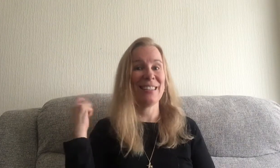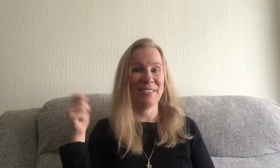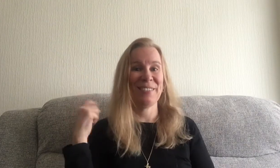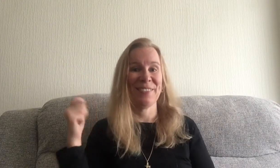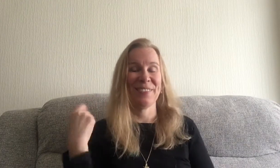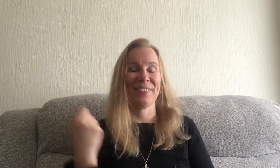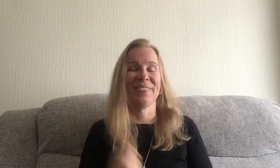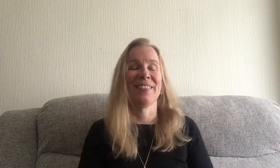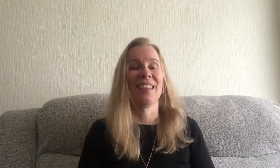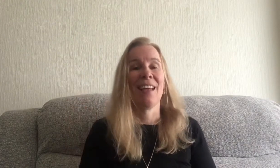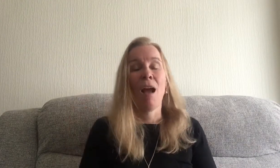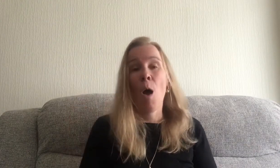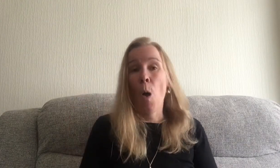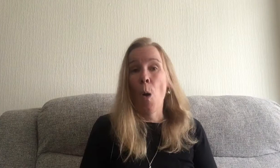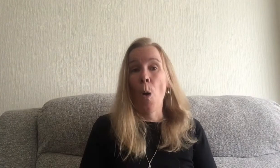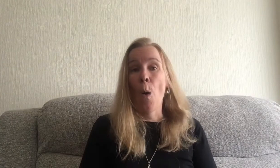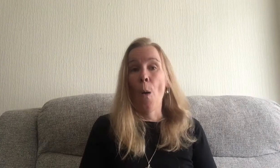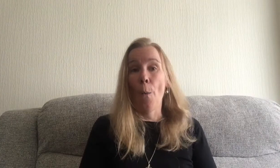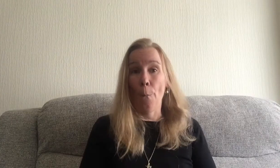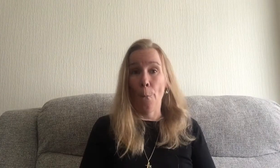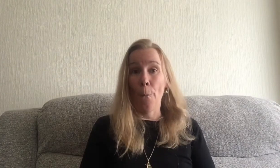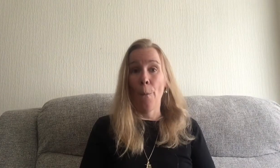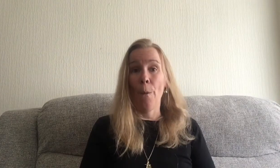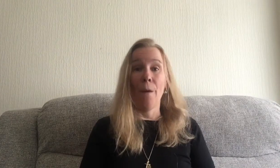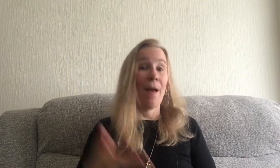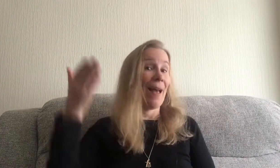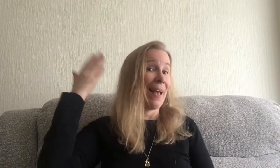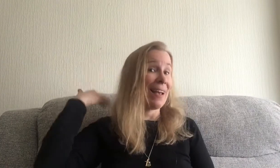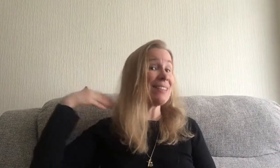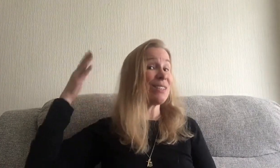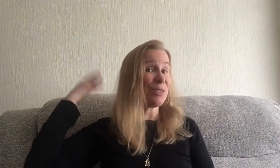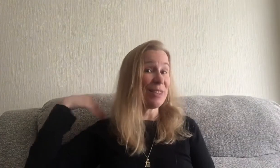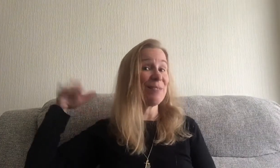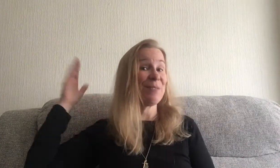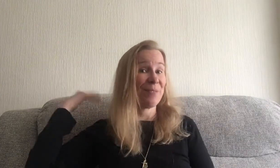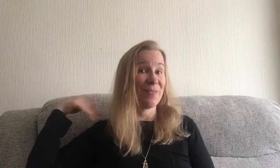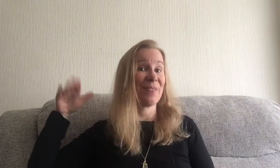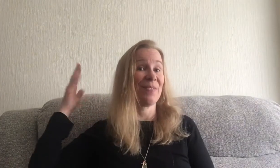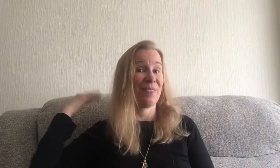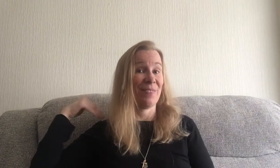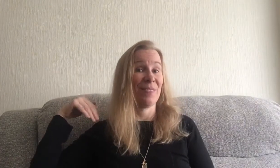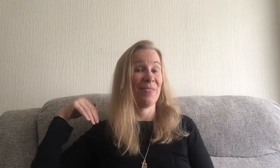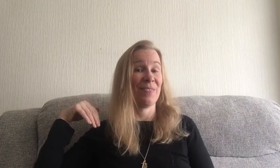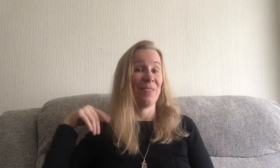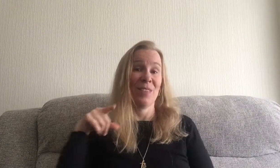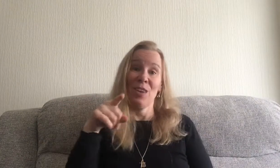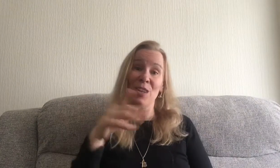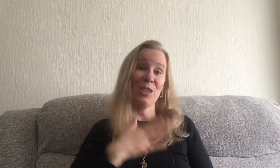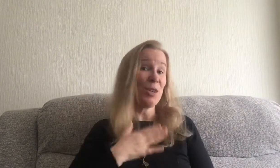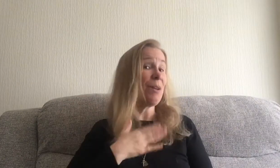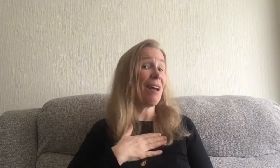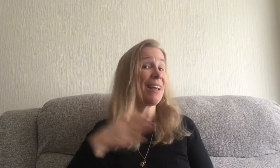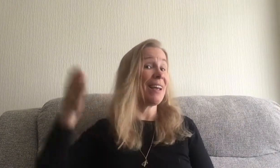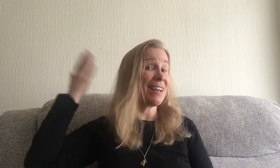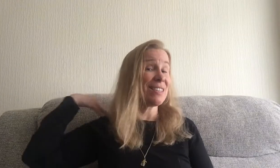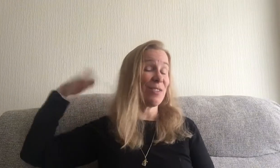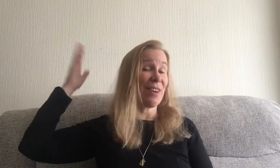or history do you like history